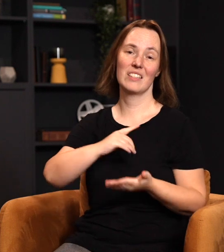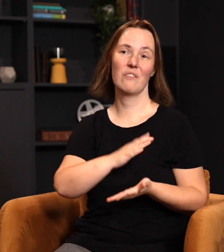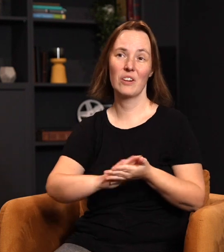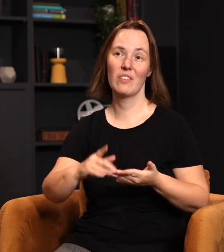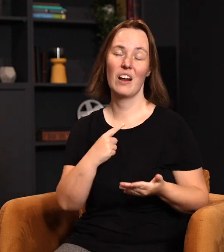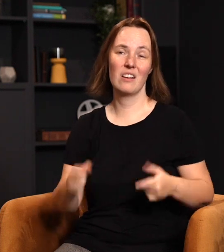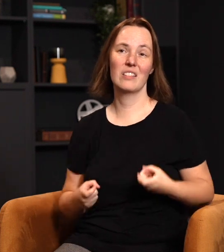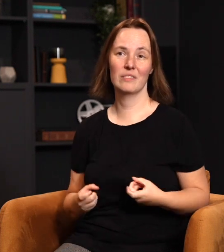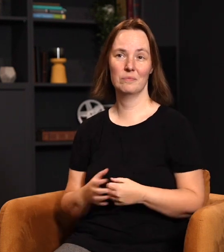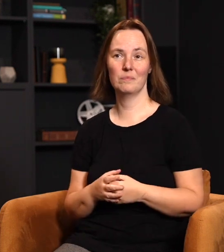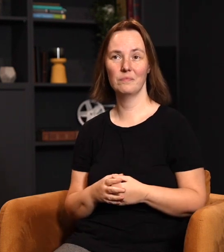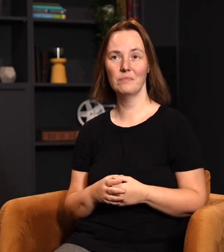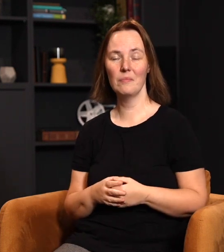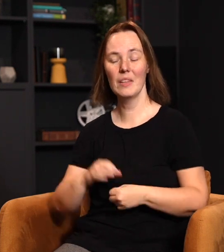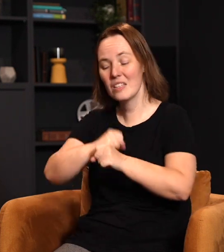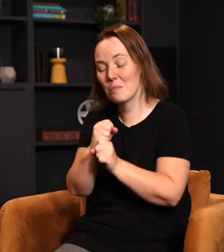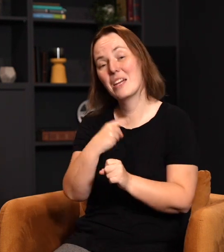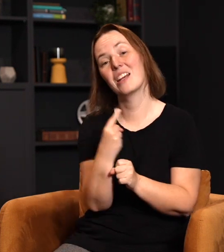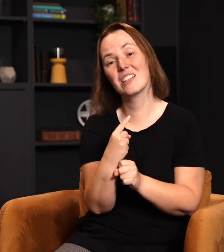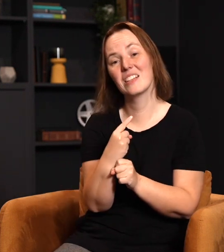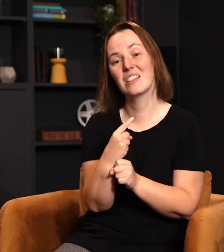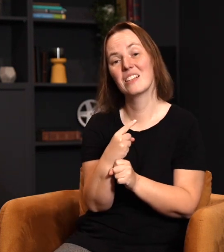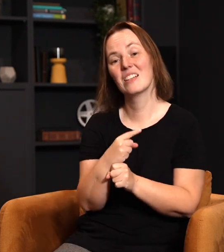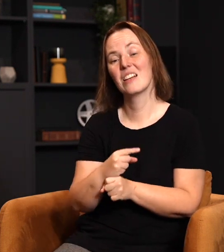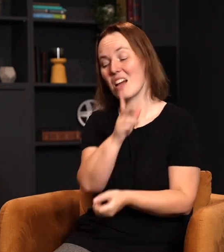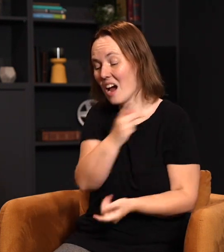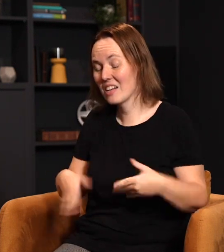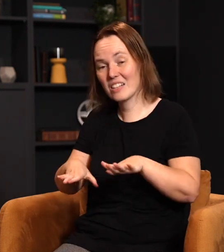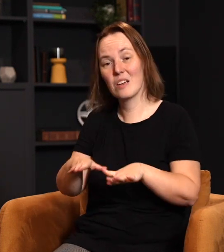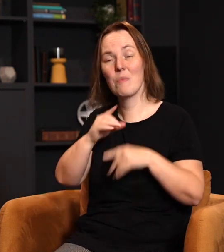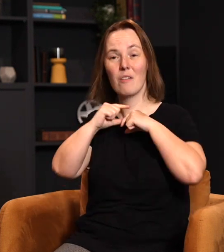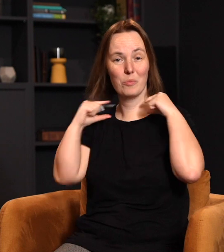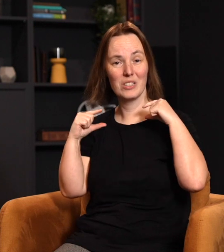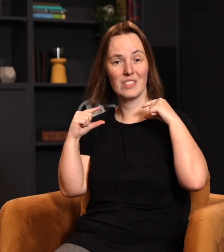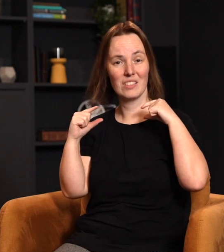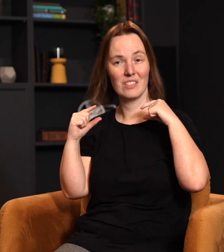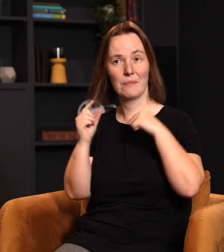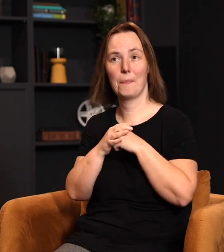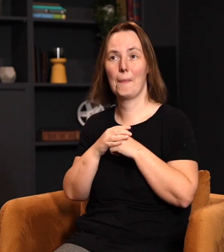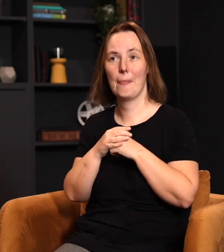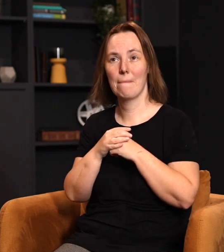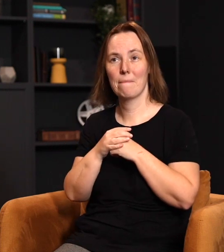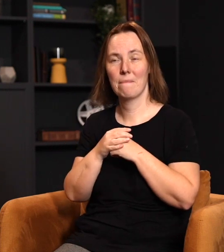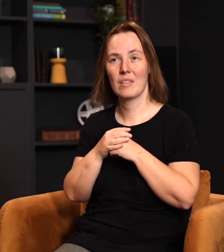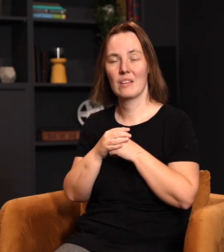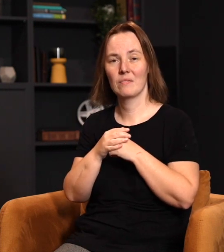our sin. He's done a wonderful work in our lives, and what has he made us into? He's made us into a kingdom of priests for